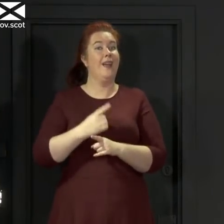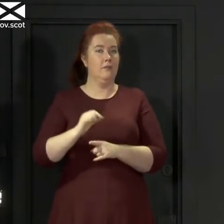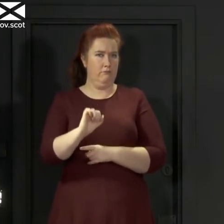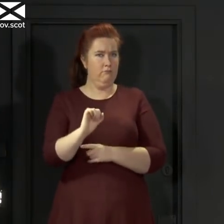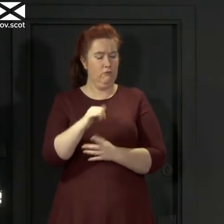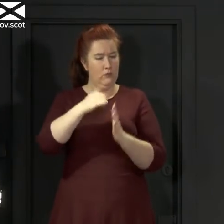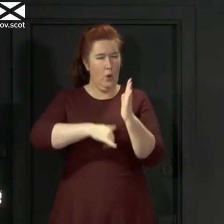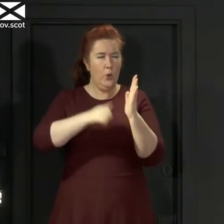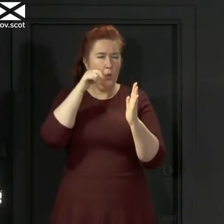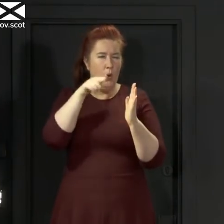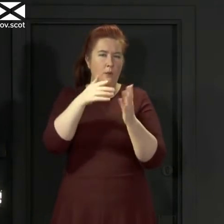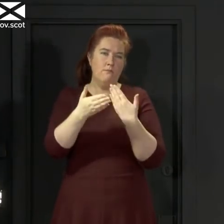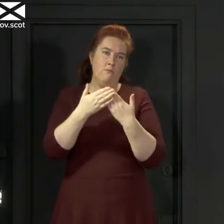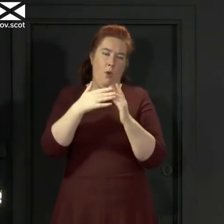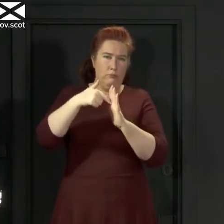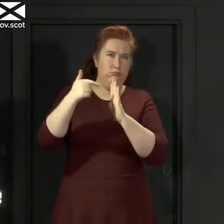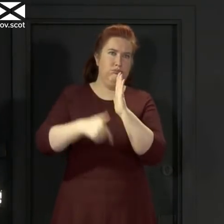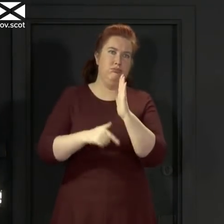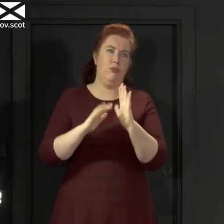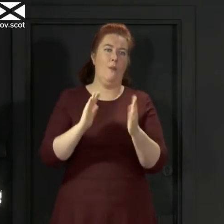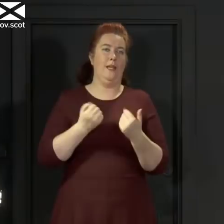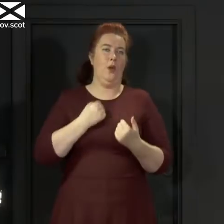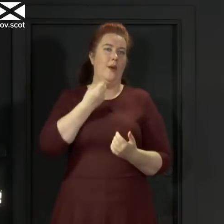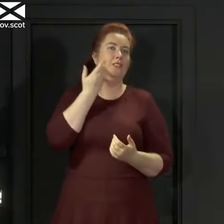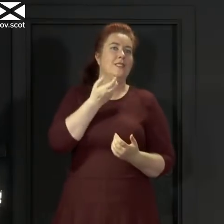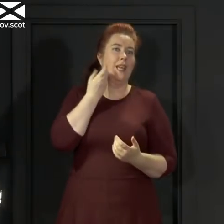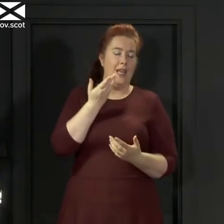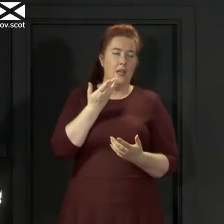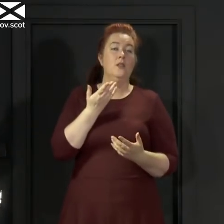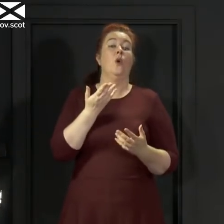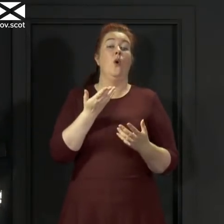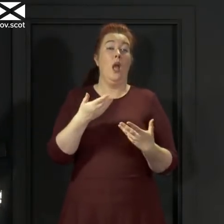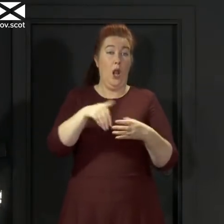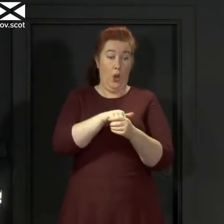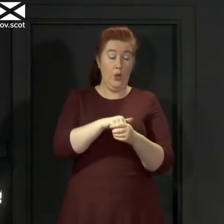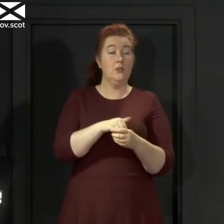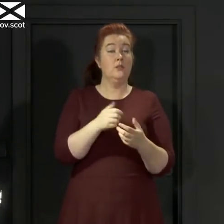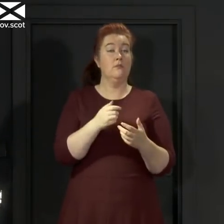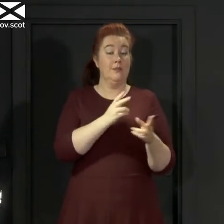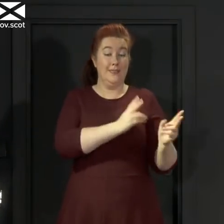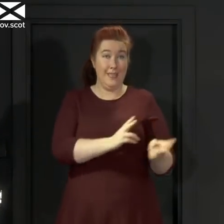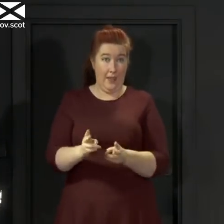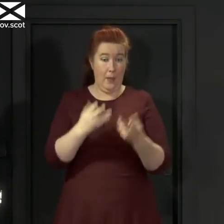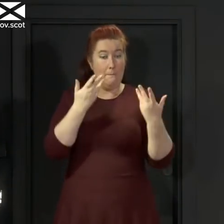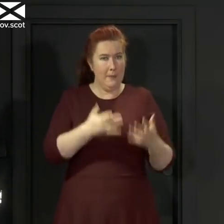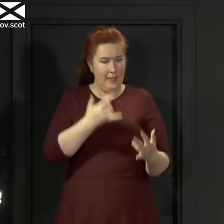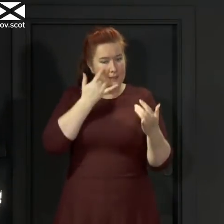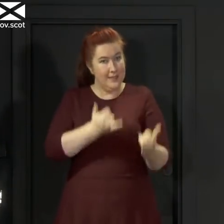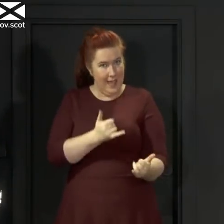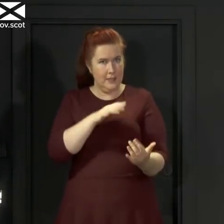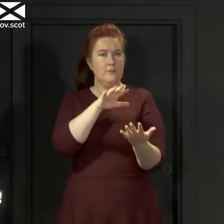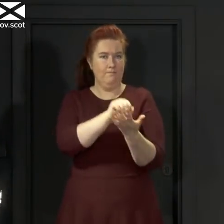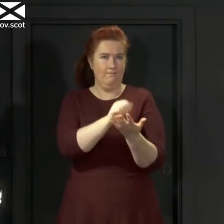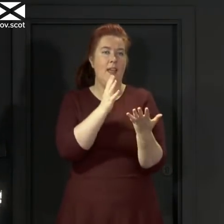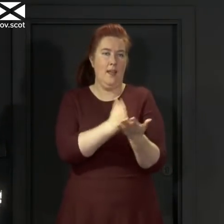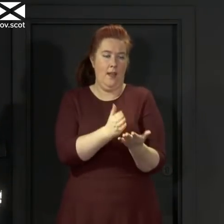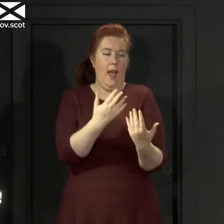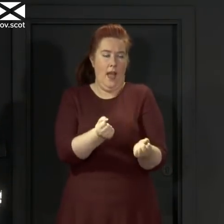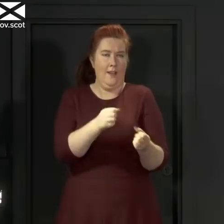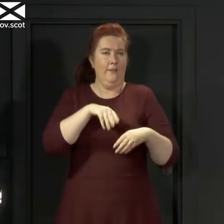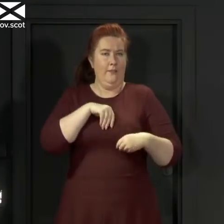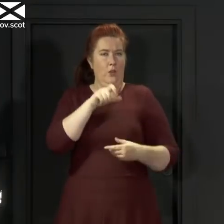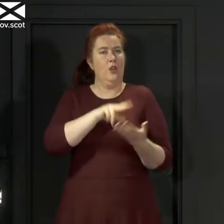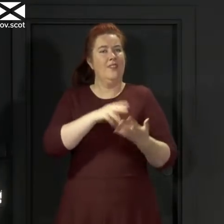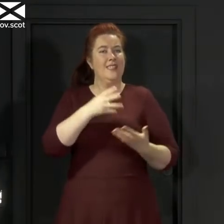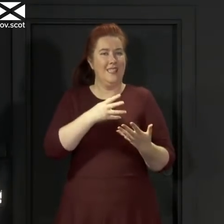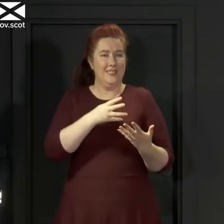more detailed than our daily figures. Like the daily figures, it includes deaths of people who've been confirmed through a test as having the virus. But it also